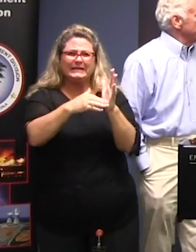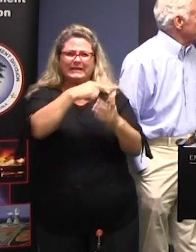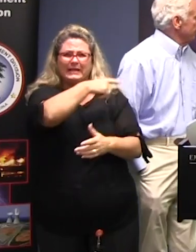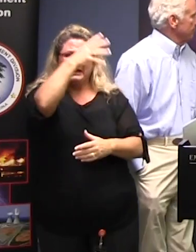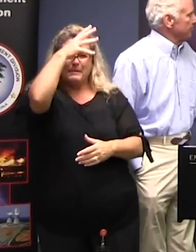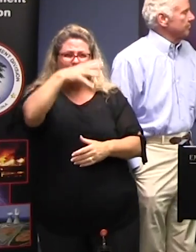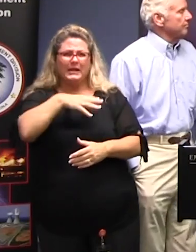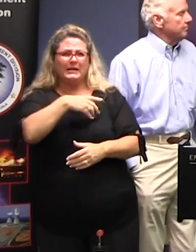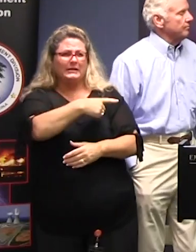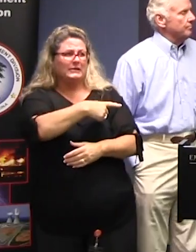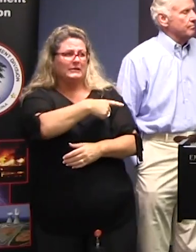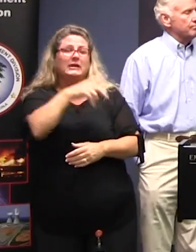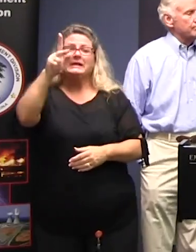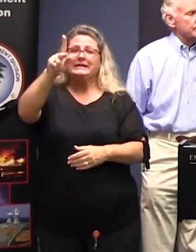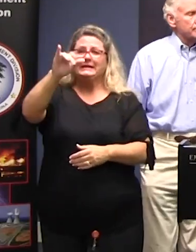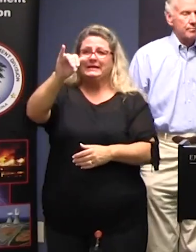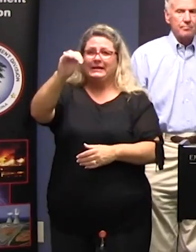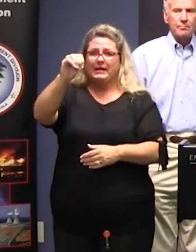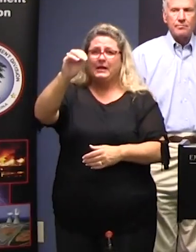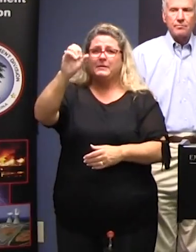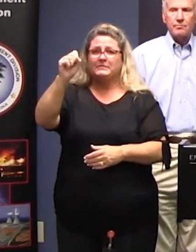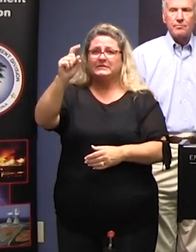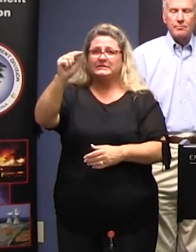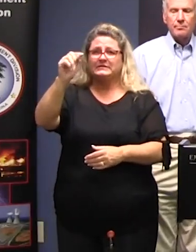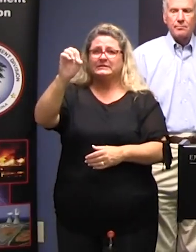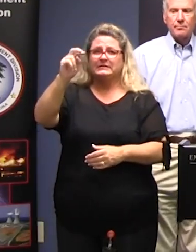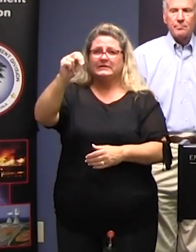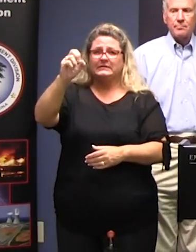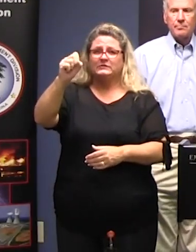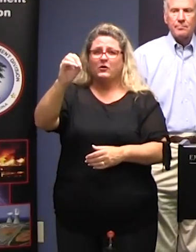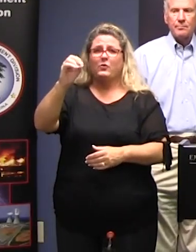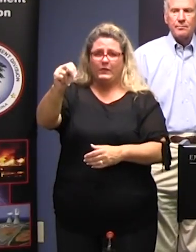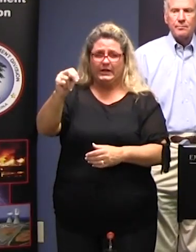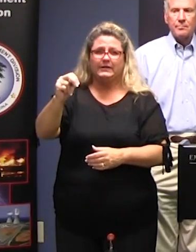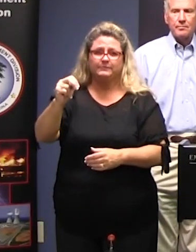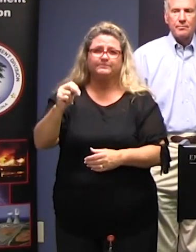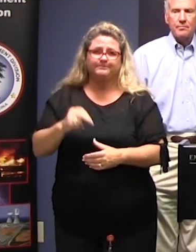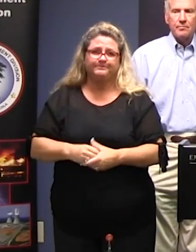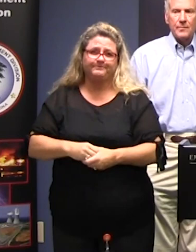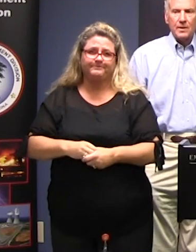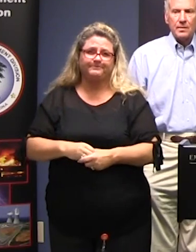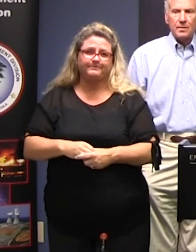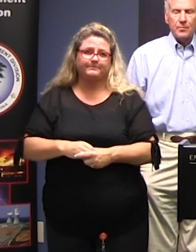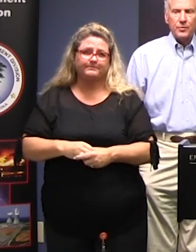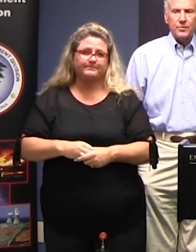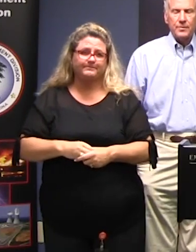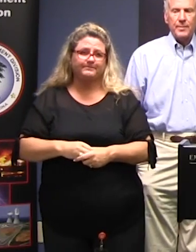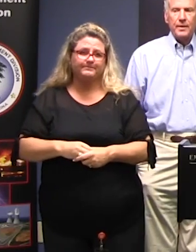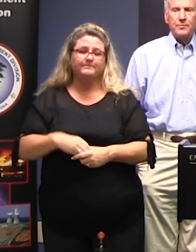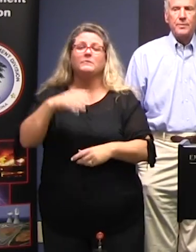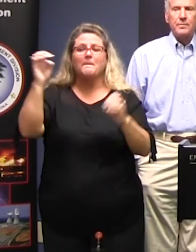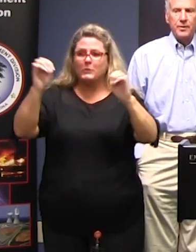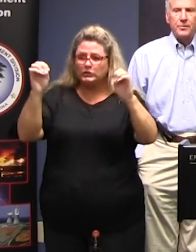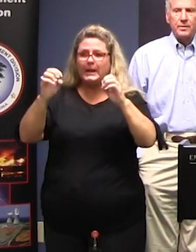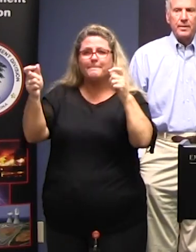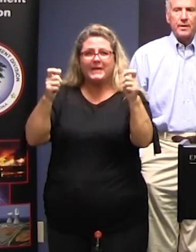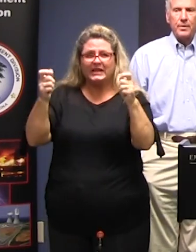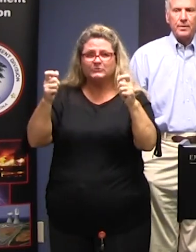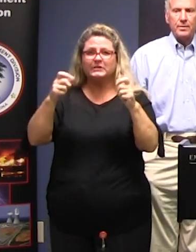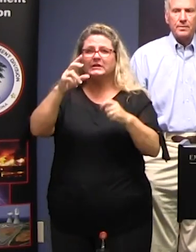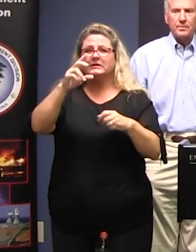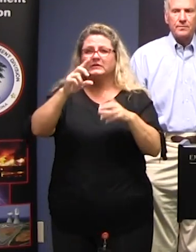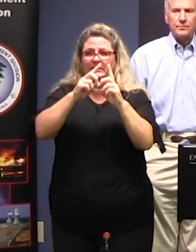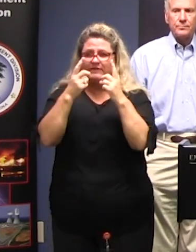My name yes, yes kim stenson kim stenson k-i-m-s-t-e-n-s-o-n emergency management division